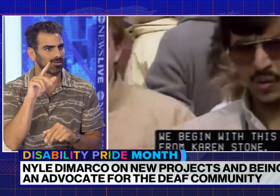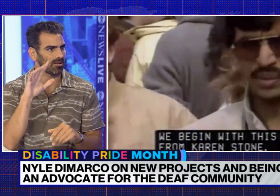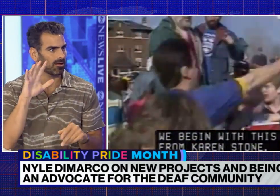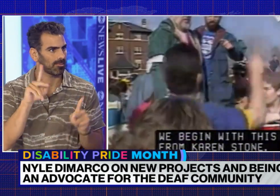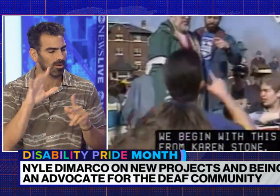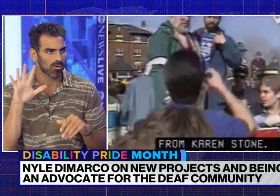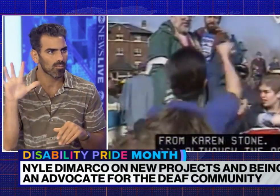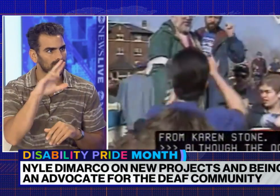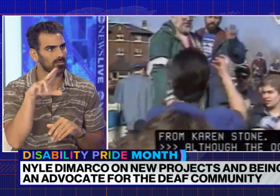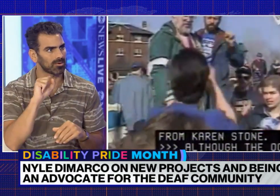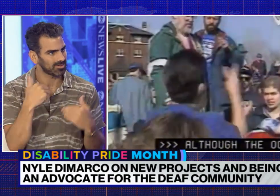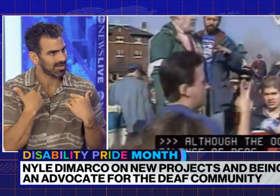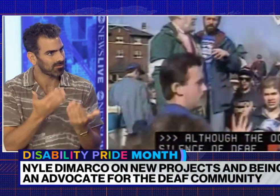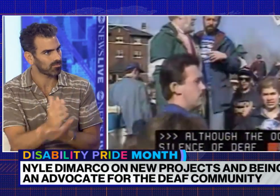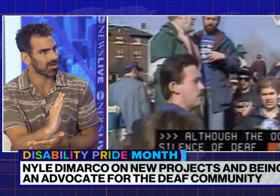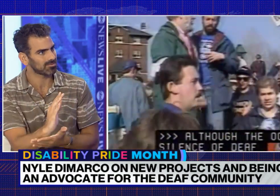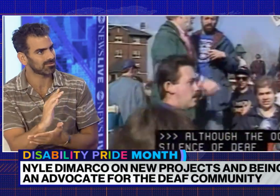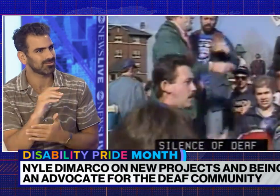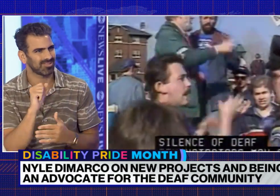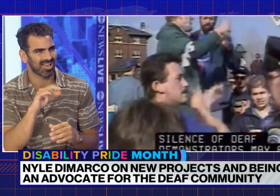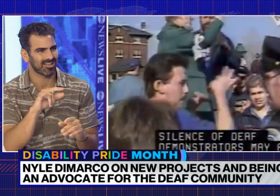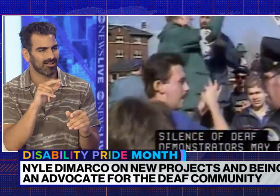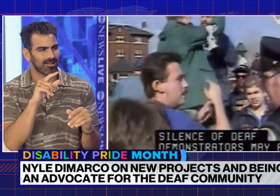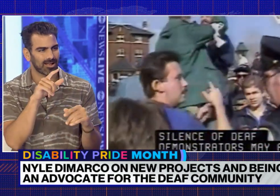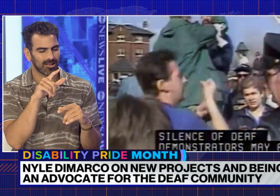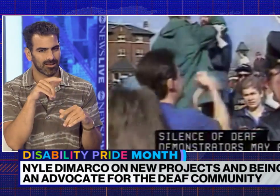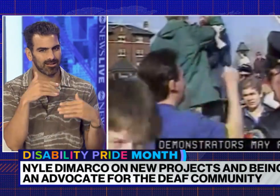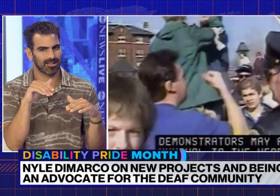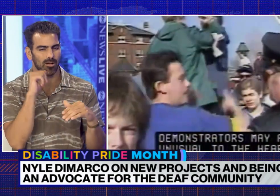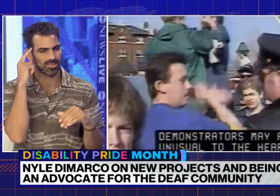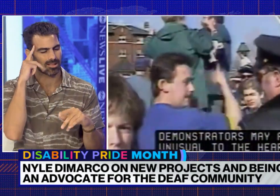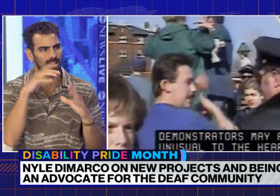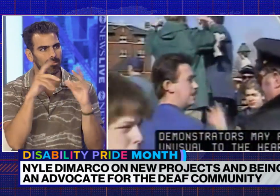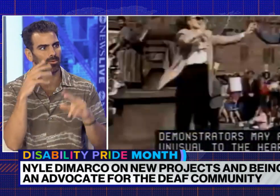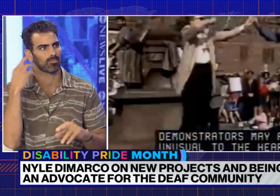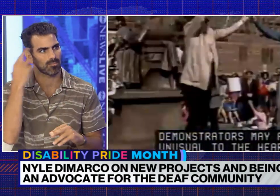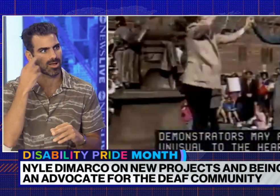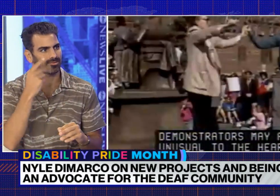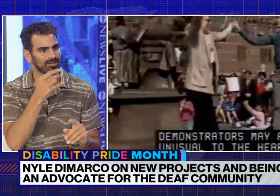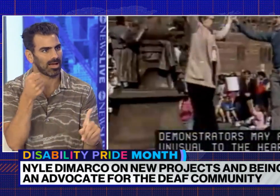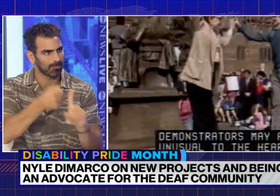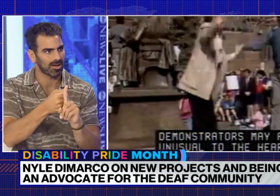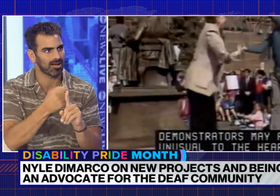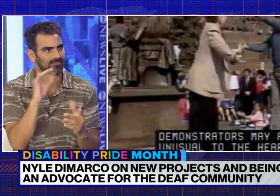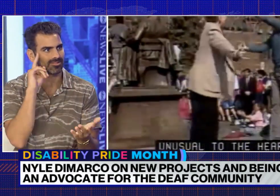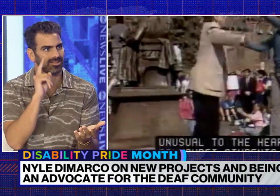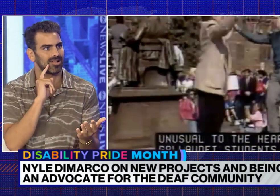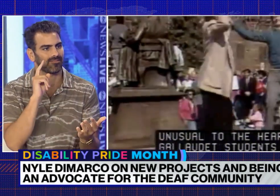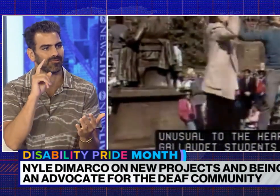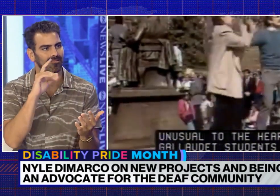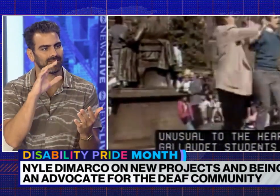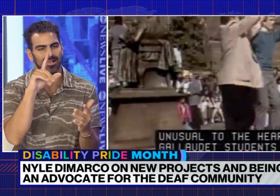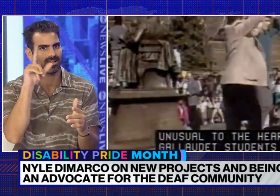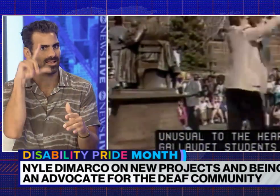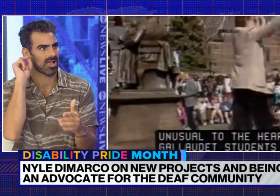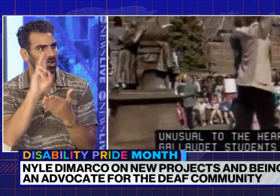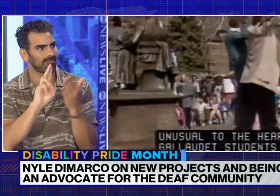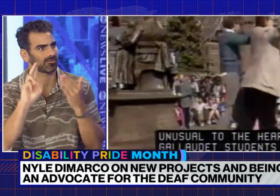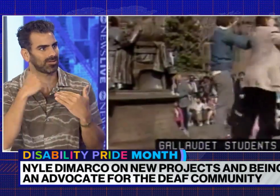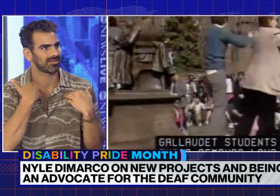a law that protects not only deaf people, but disabled people all around the U.S. in really providing us rights. So the impact